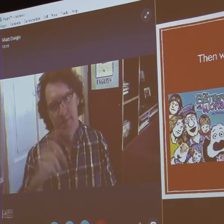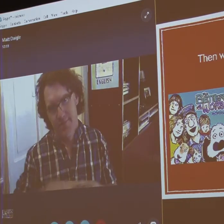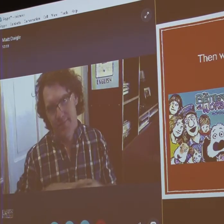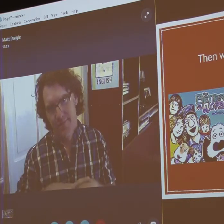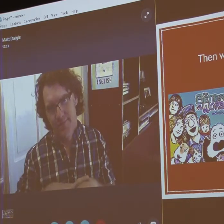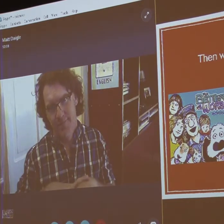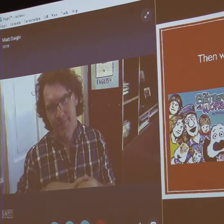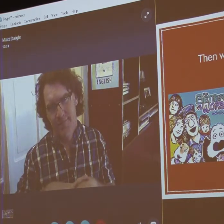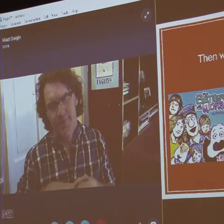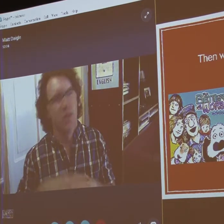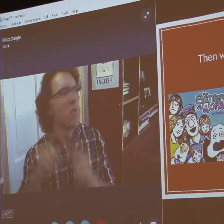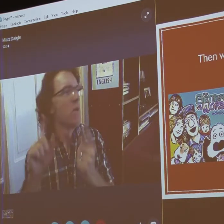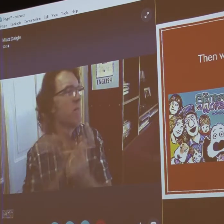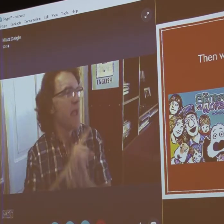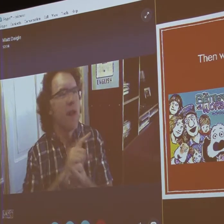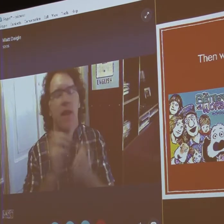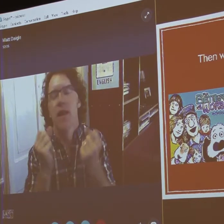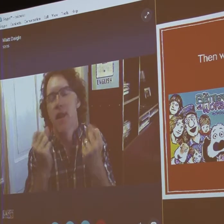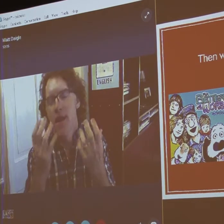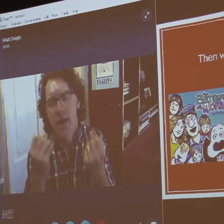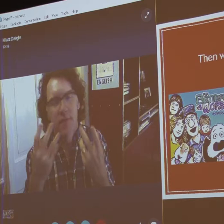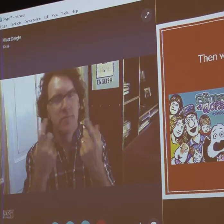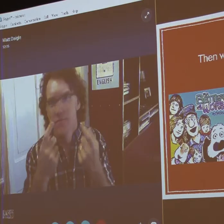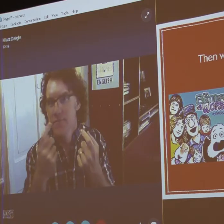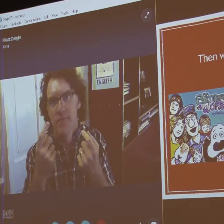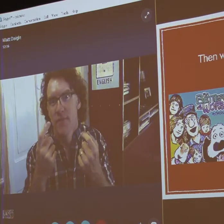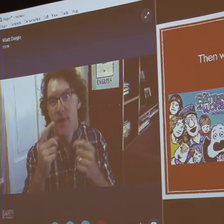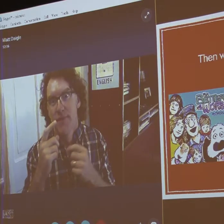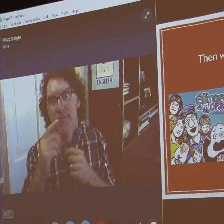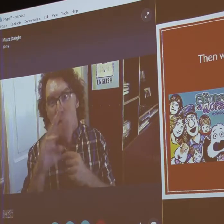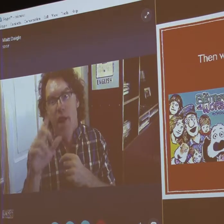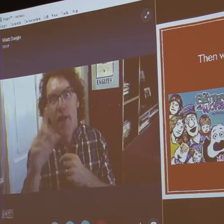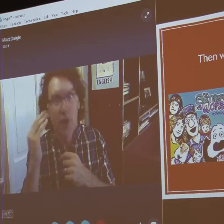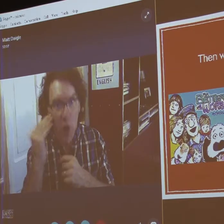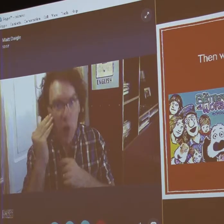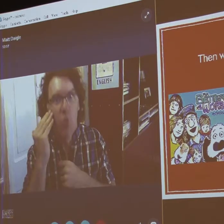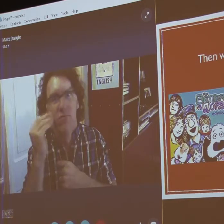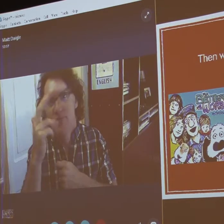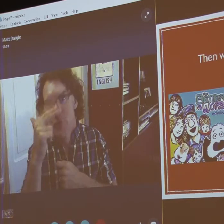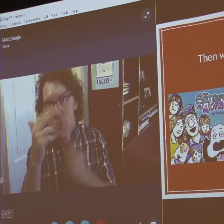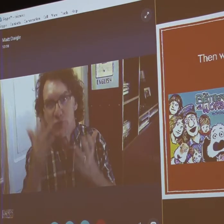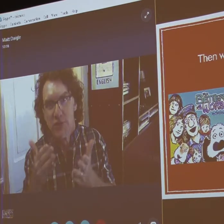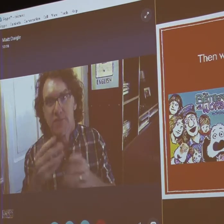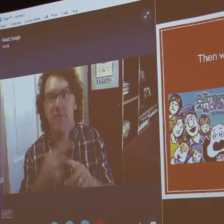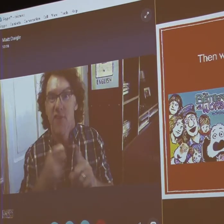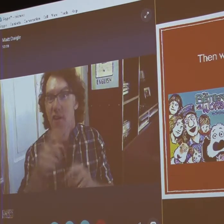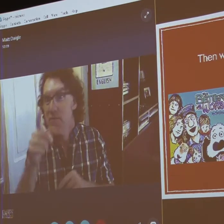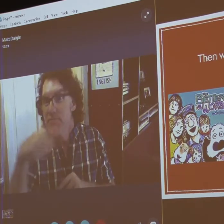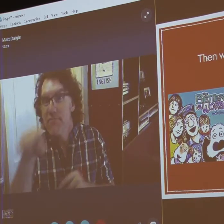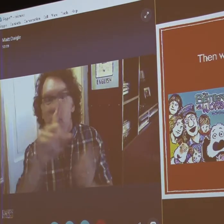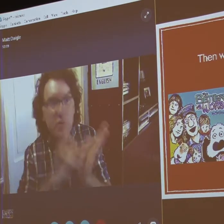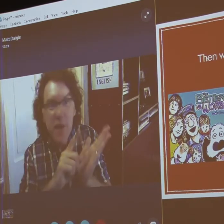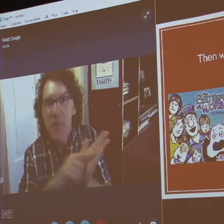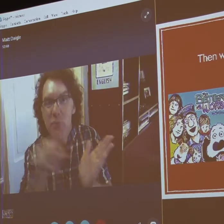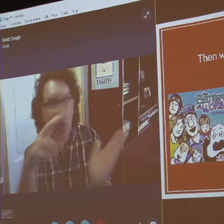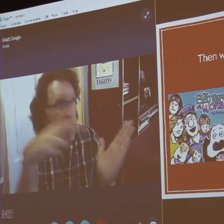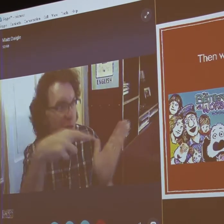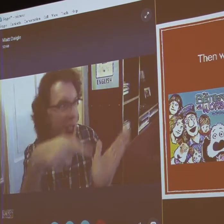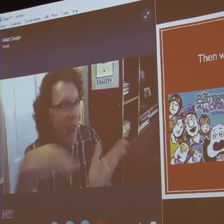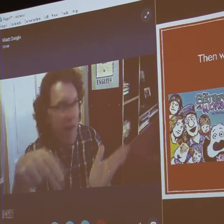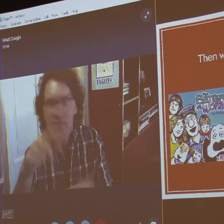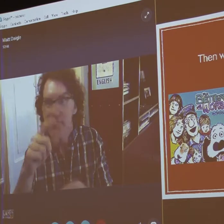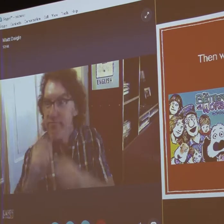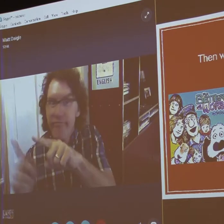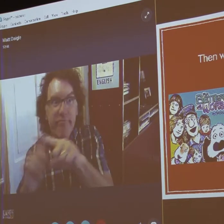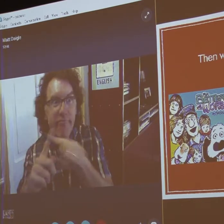it was a fantastic experience. We met many professional, well-known cartoonists